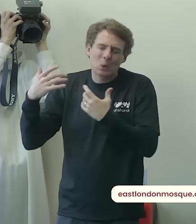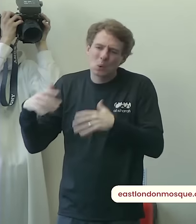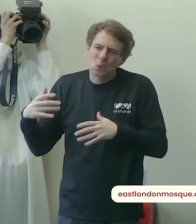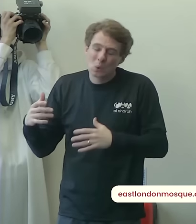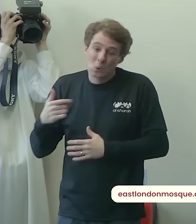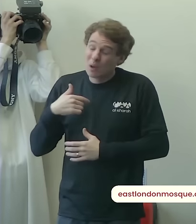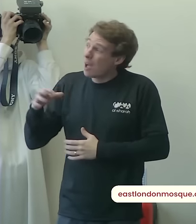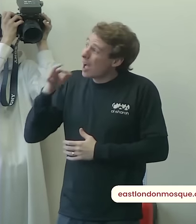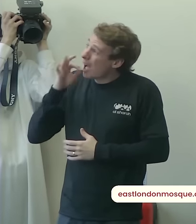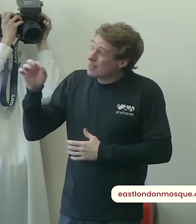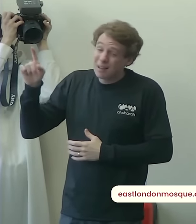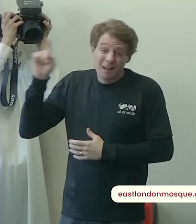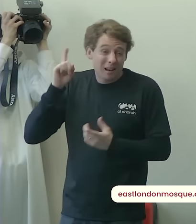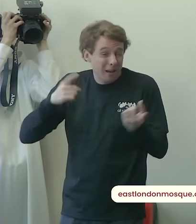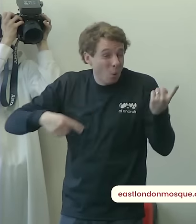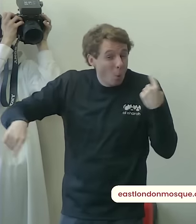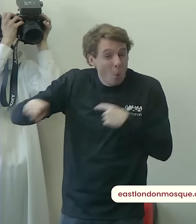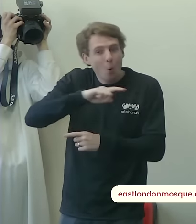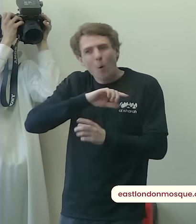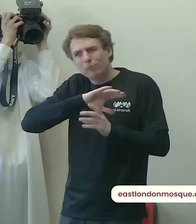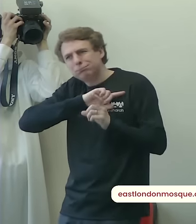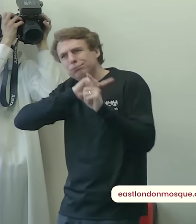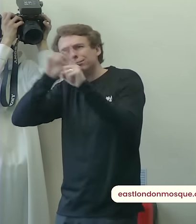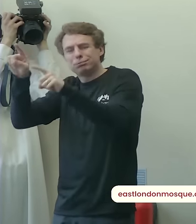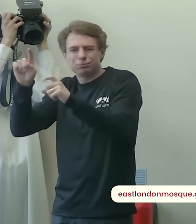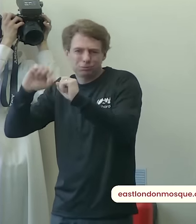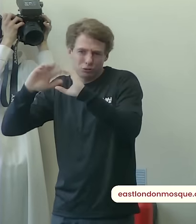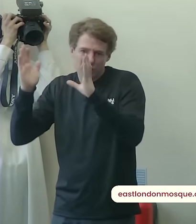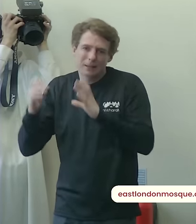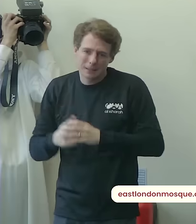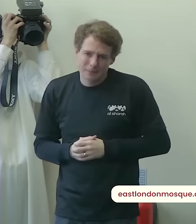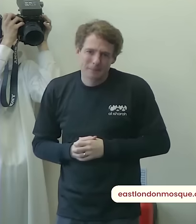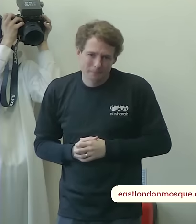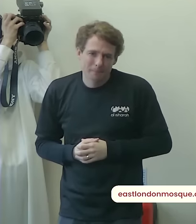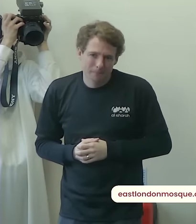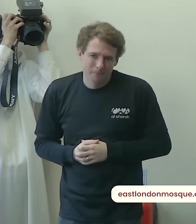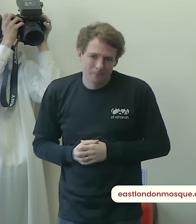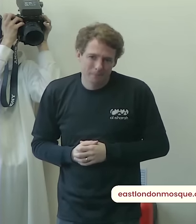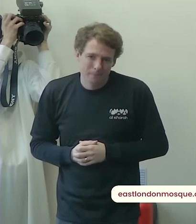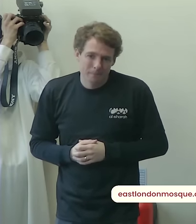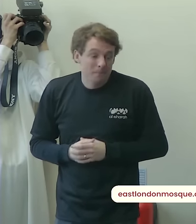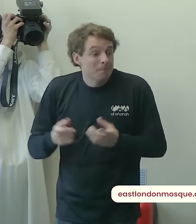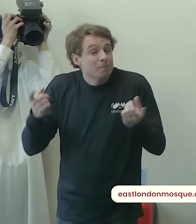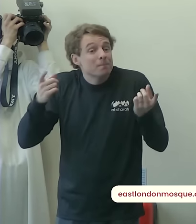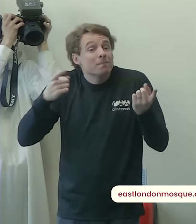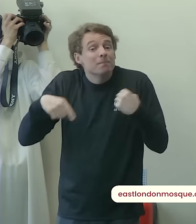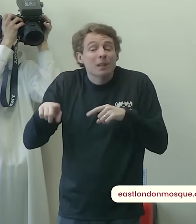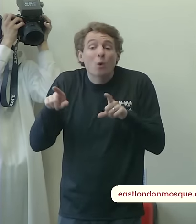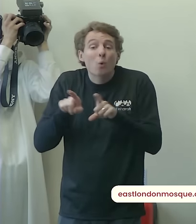-firdaus a believer when goodness comes in your direction it should not make you arrogant